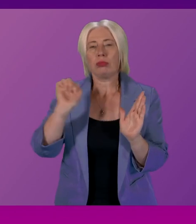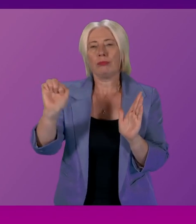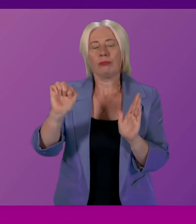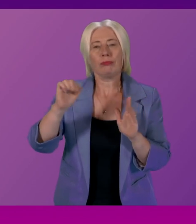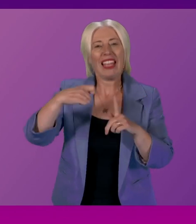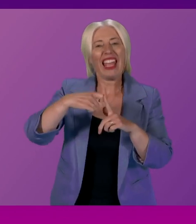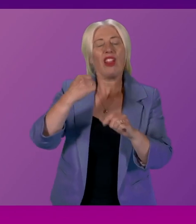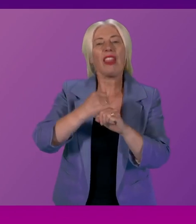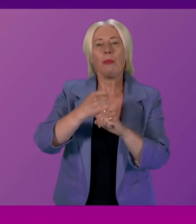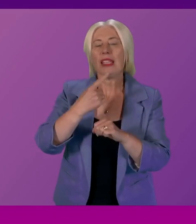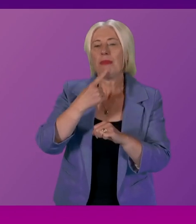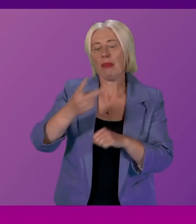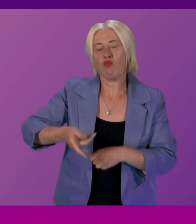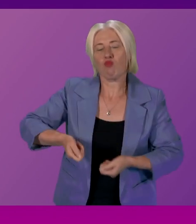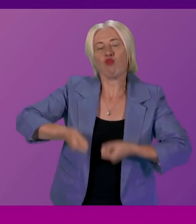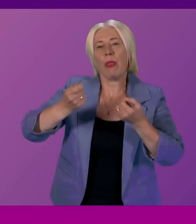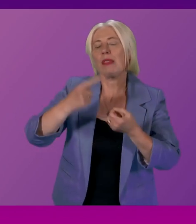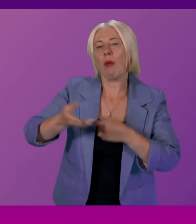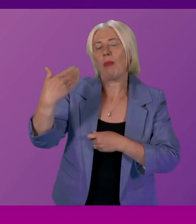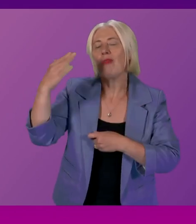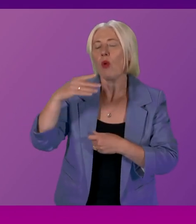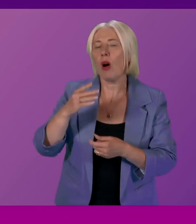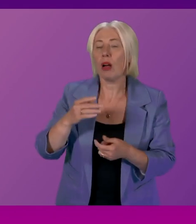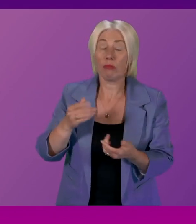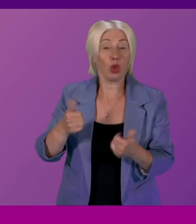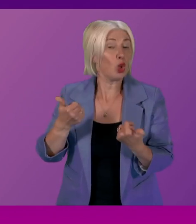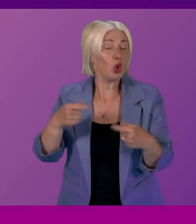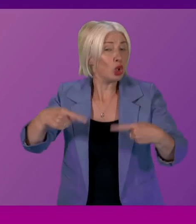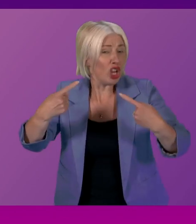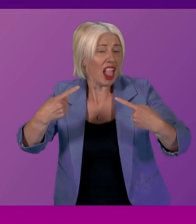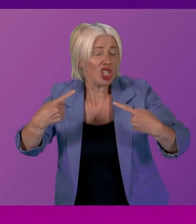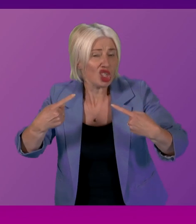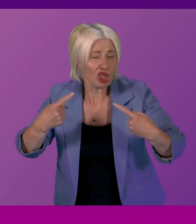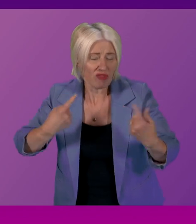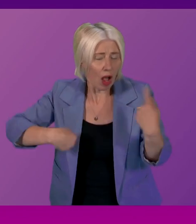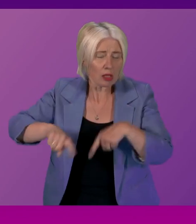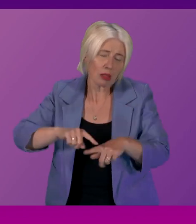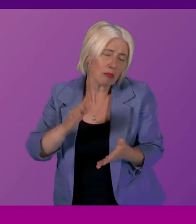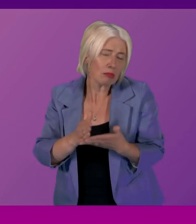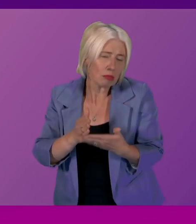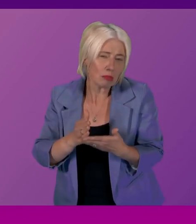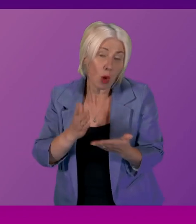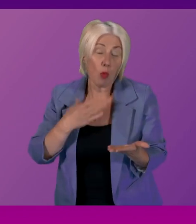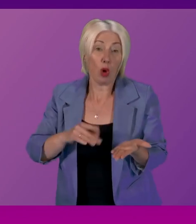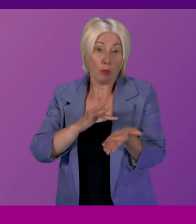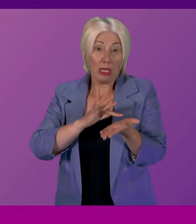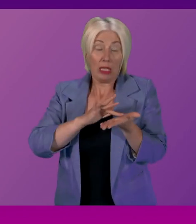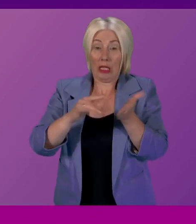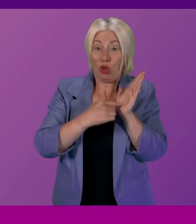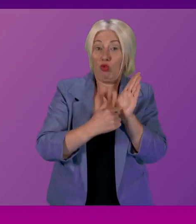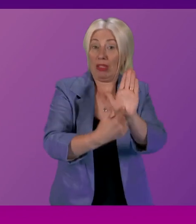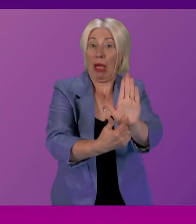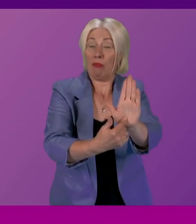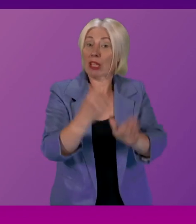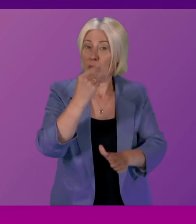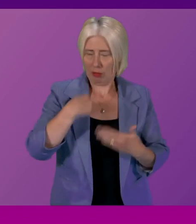on a couple of occasions, and it's, I think, a very fair challenge to us indeed. And we want to be as transparent as we possibly can. I'm very